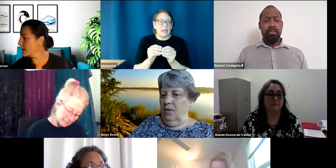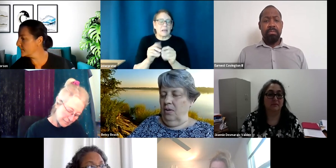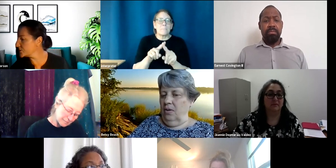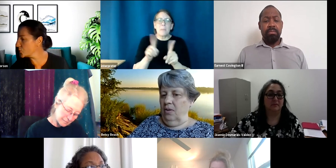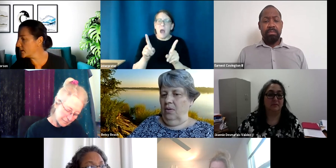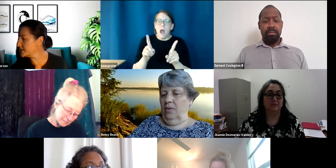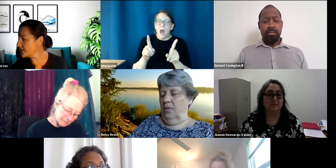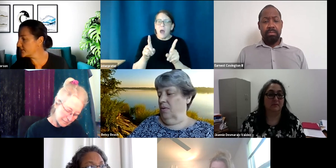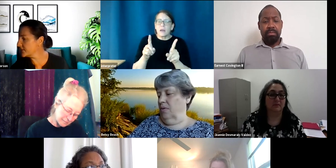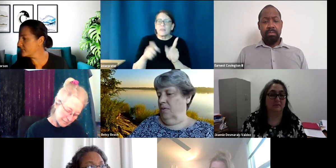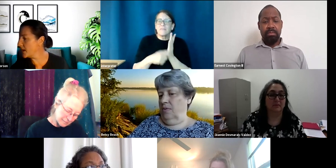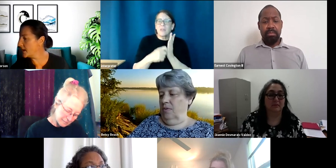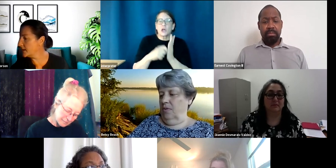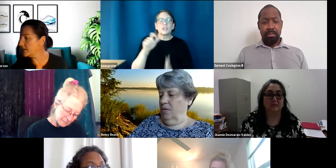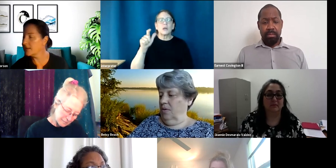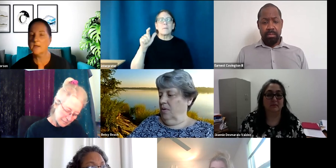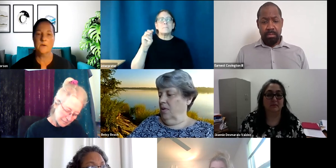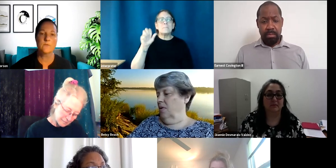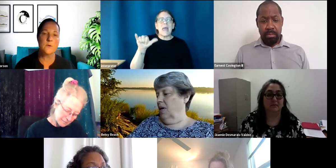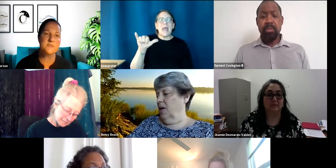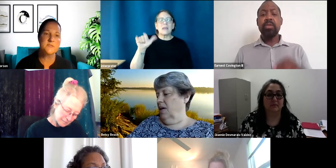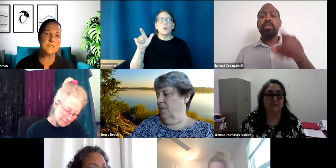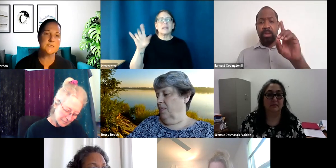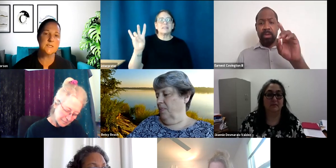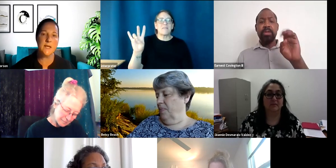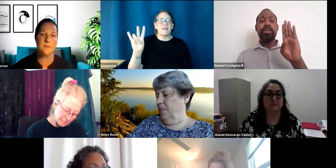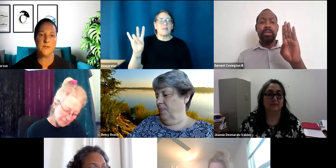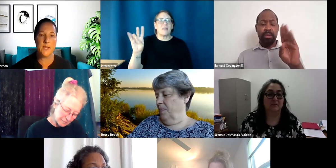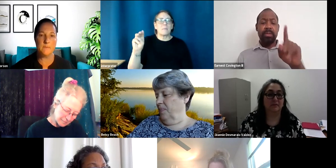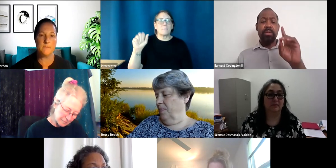the 27th of May. Okay, yeah. To 8pm.